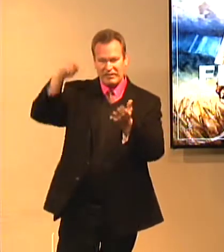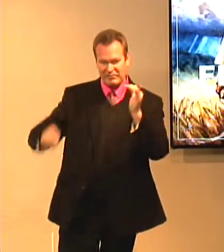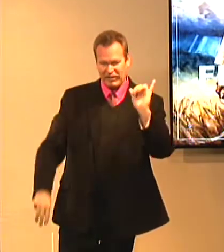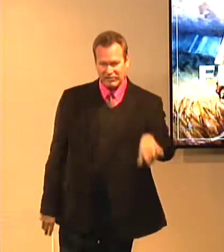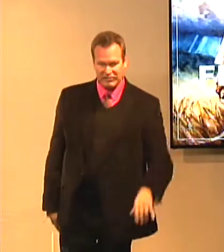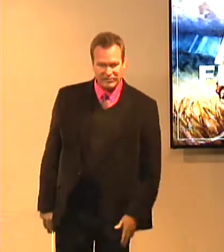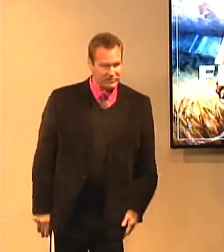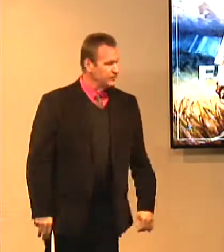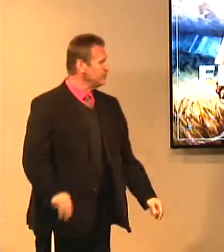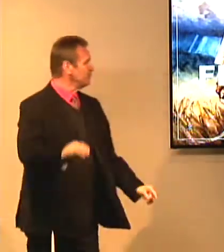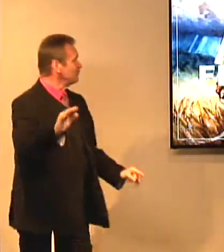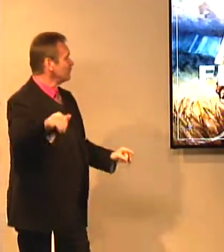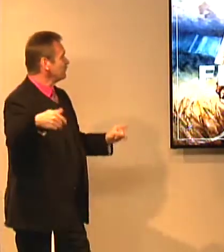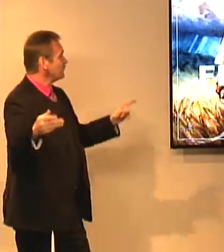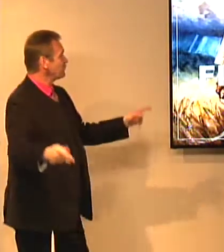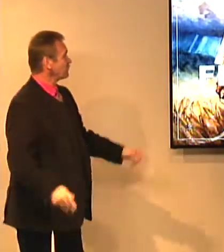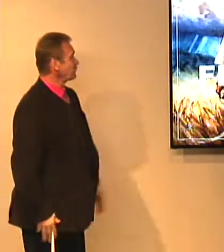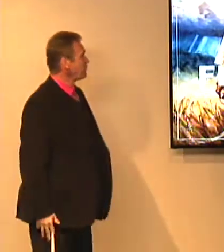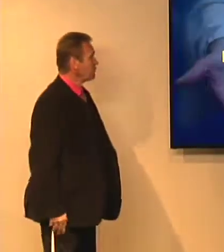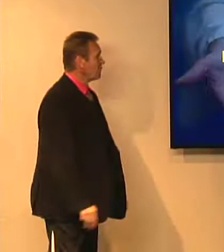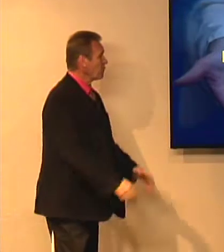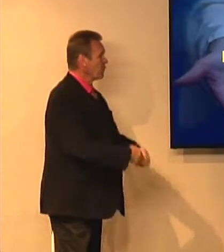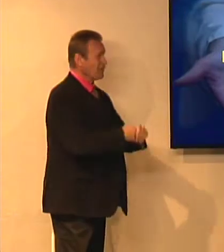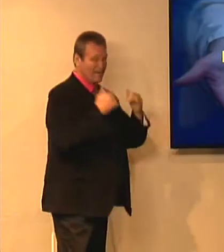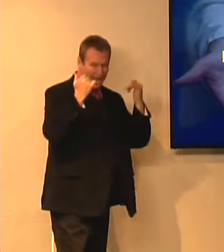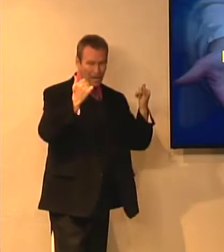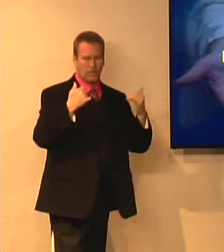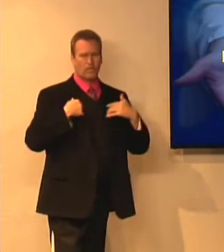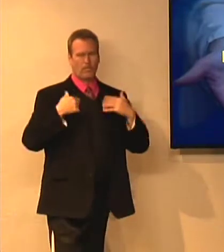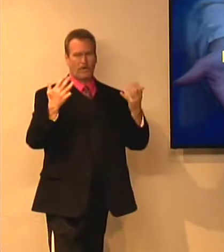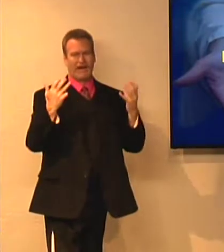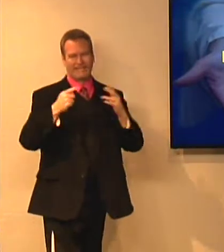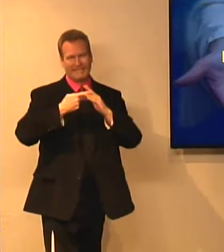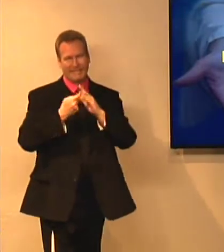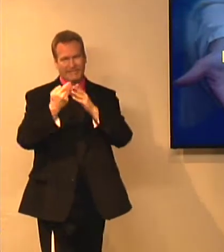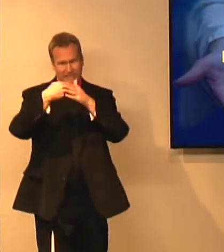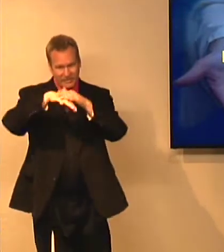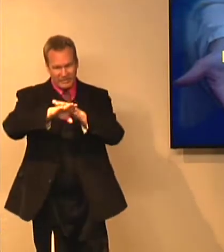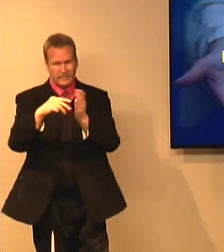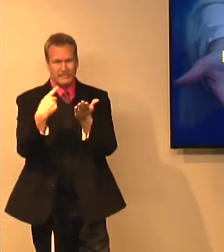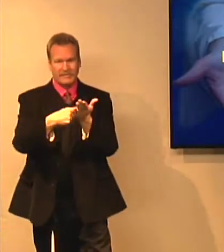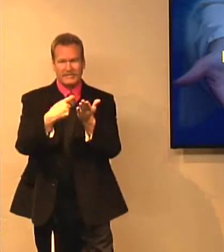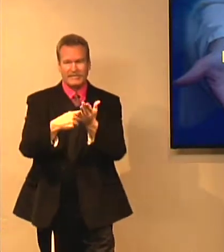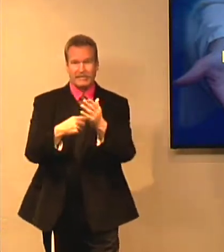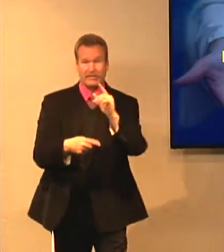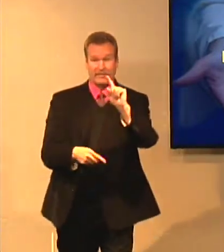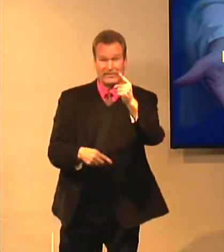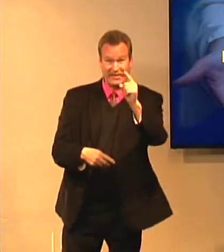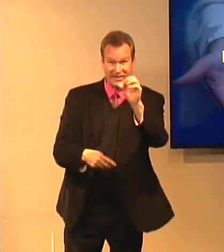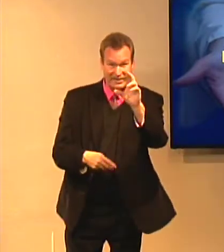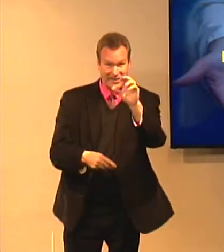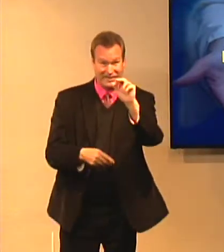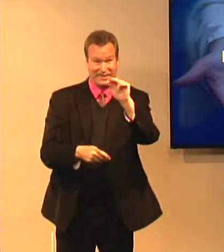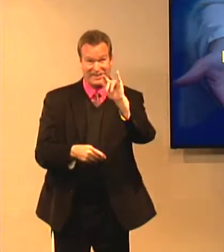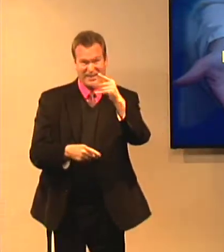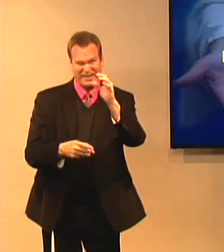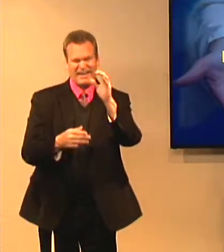But it's that idea of resurrection, of new life. And so we're going to delve into this a little bit more deeply.